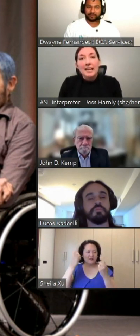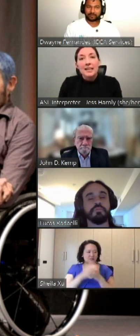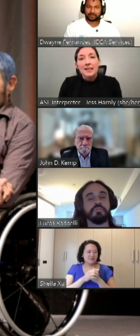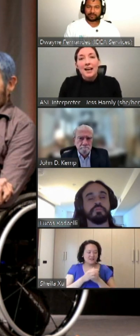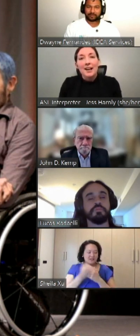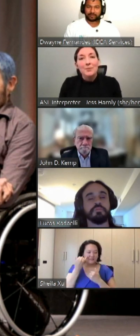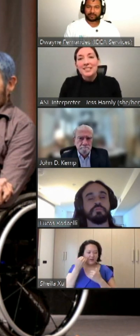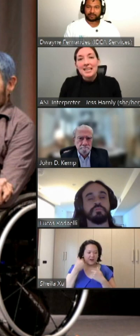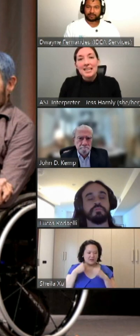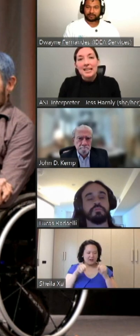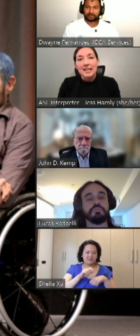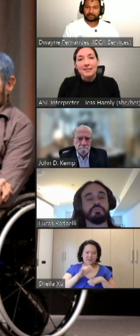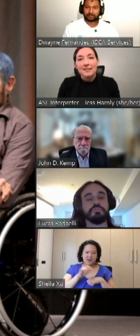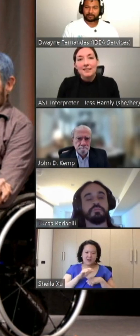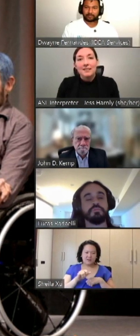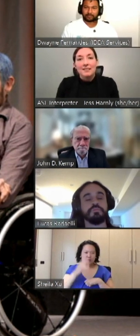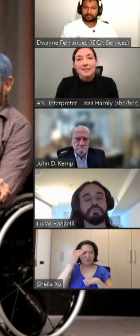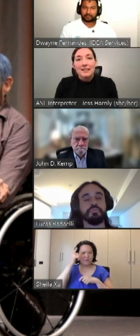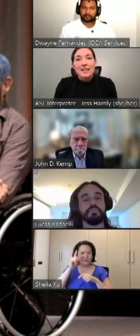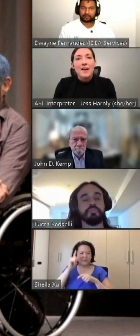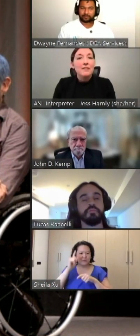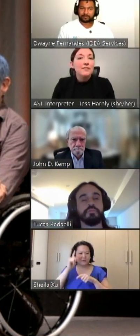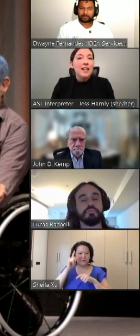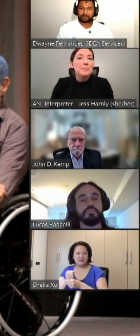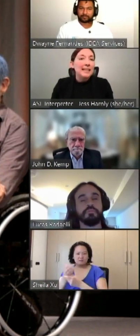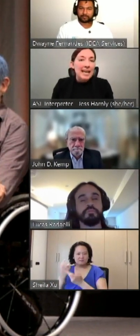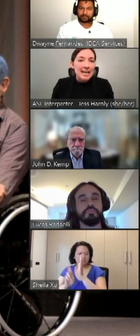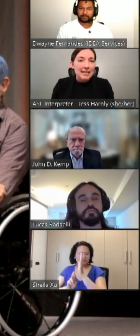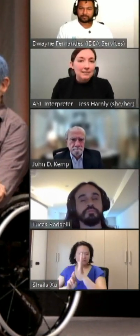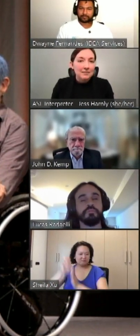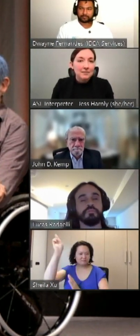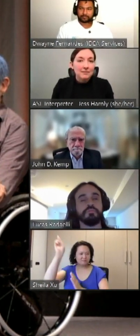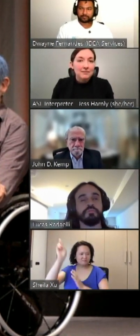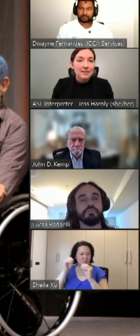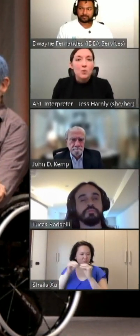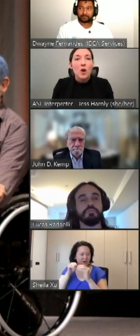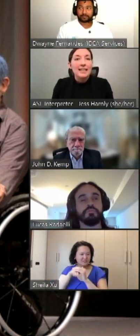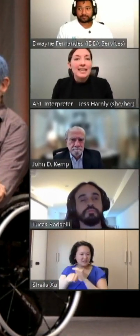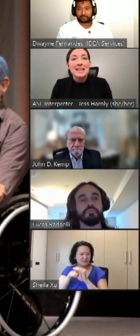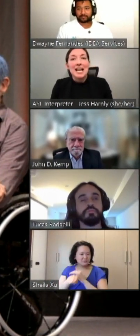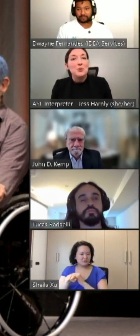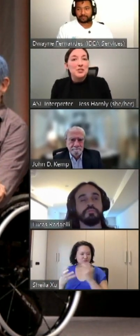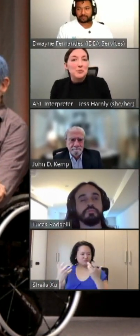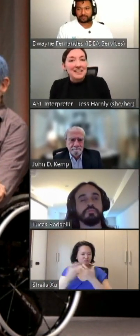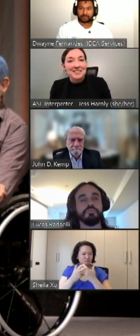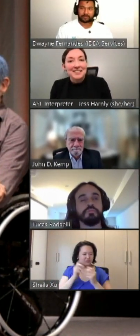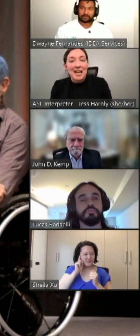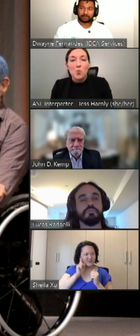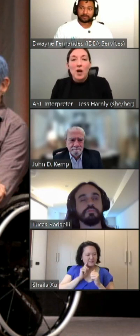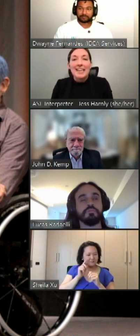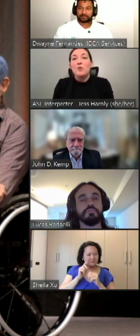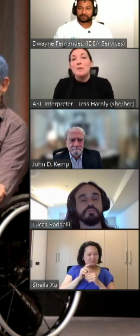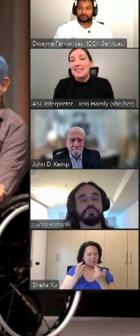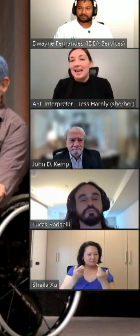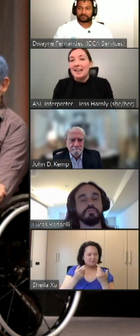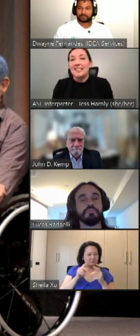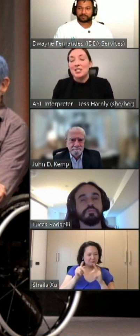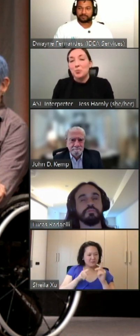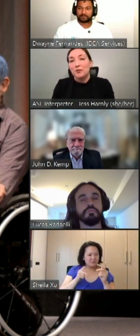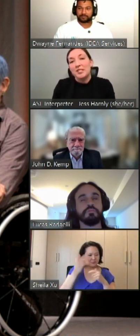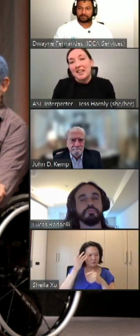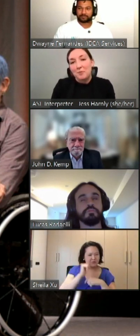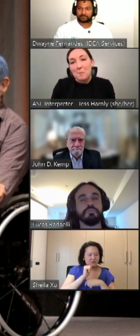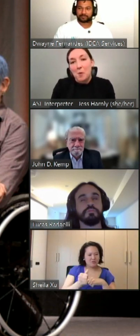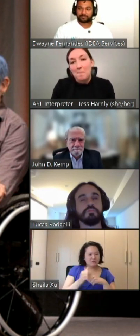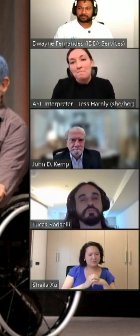And then I was thinking, if I can fly a plane, then why can't I go to space? And why can't we make that